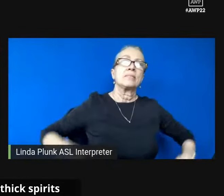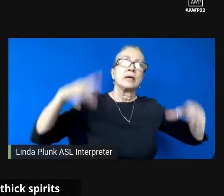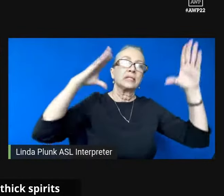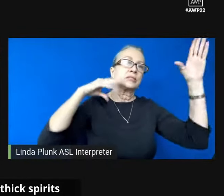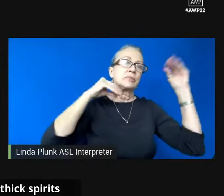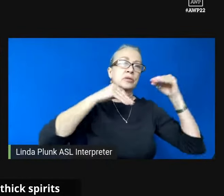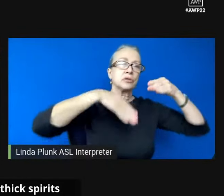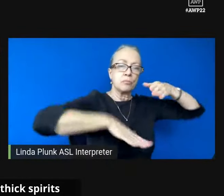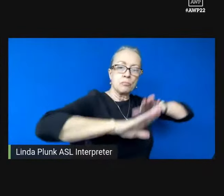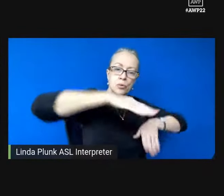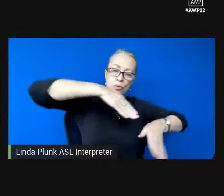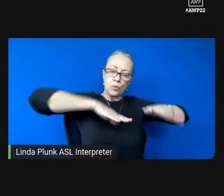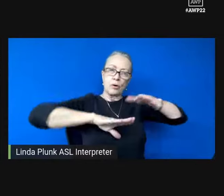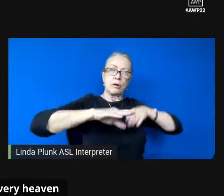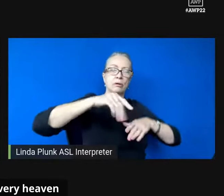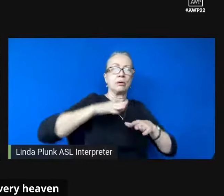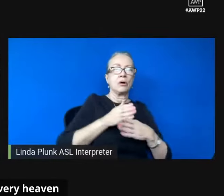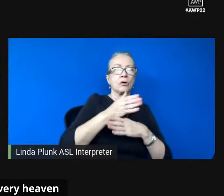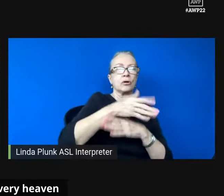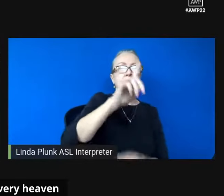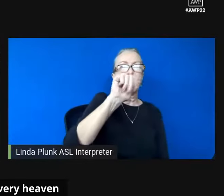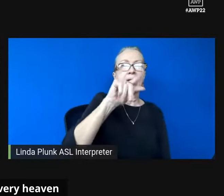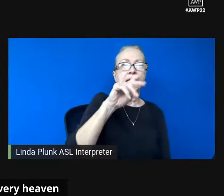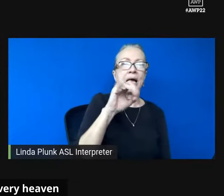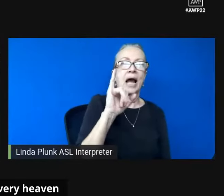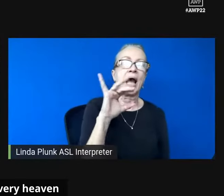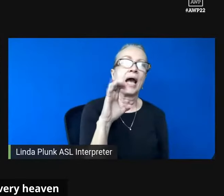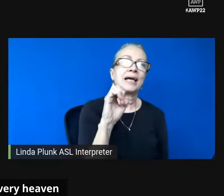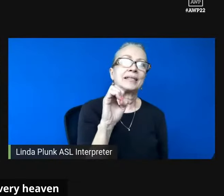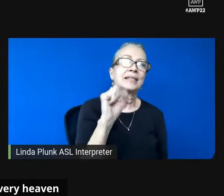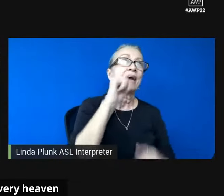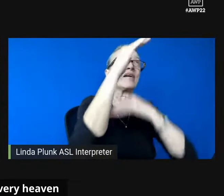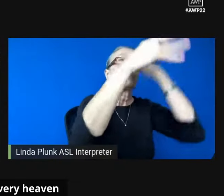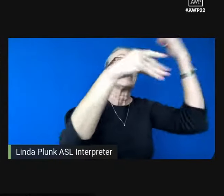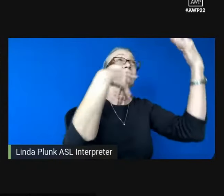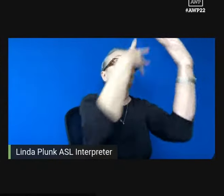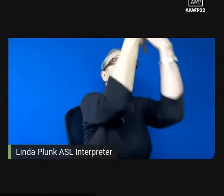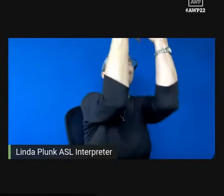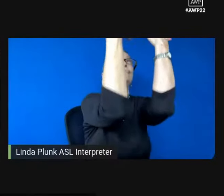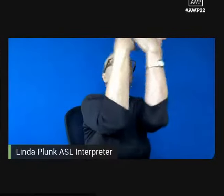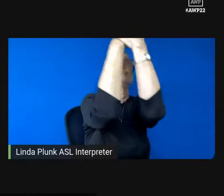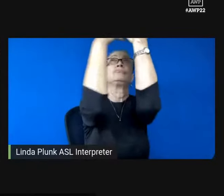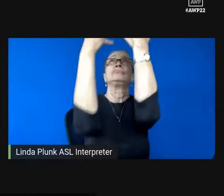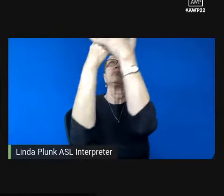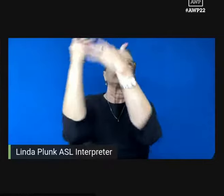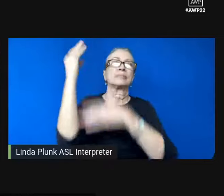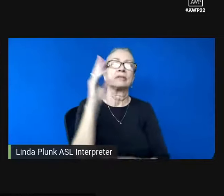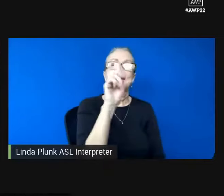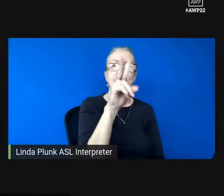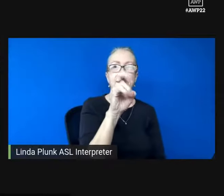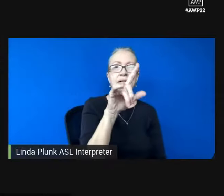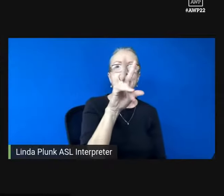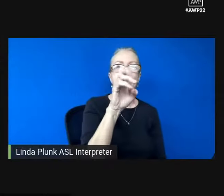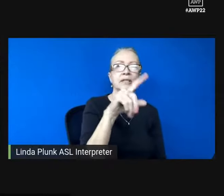across the lake ice. Maps to every heaven gauze the trees in velvet between that green bright spectacle